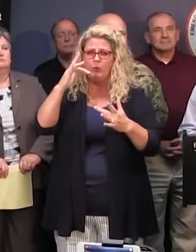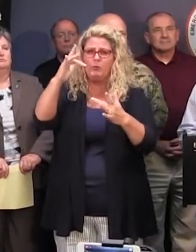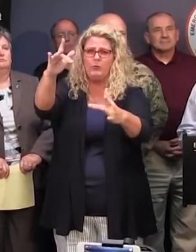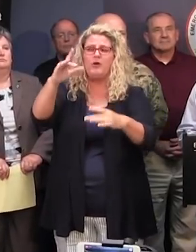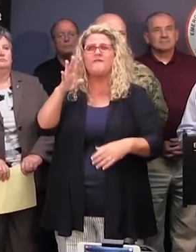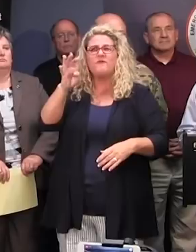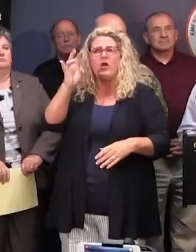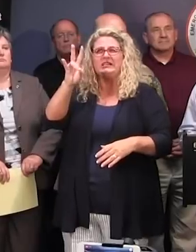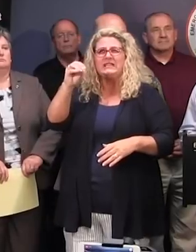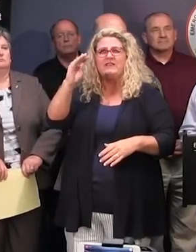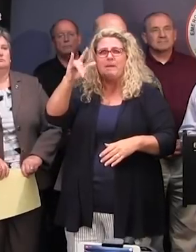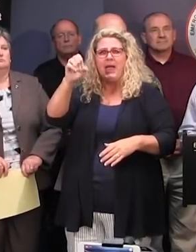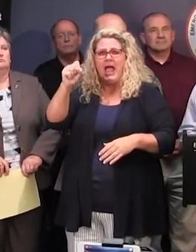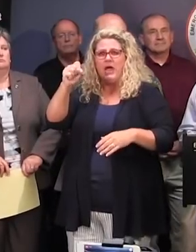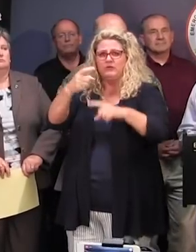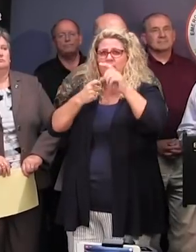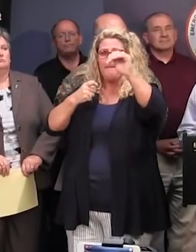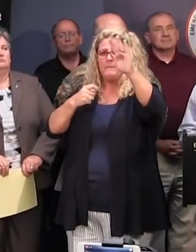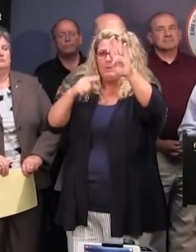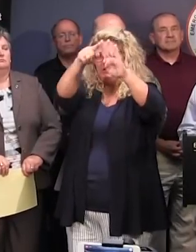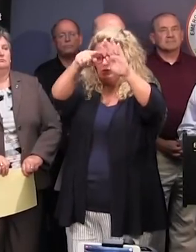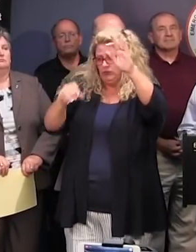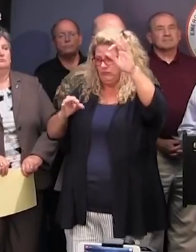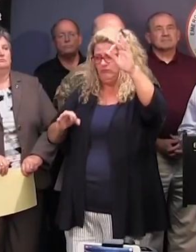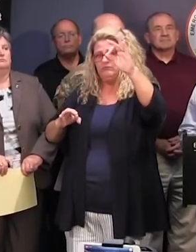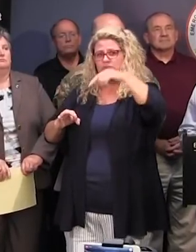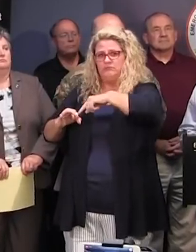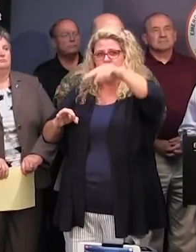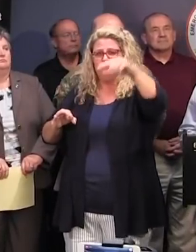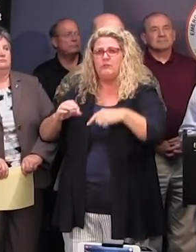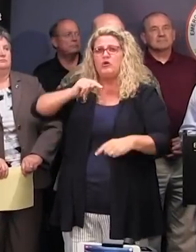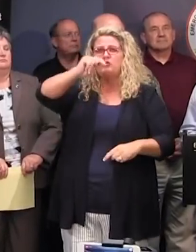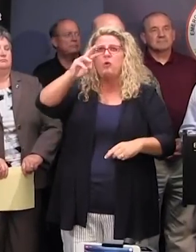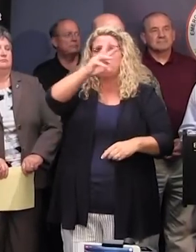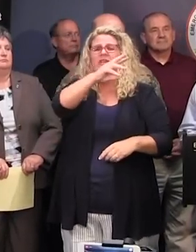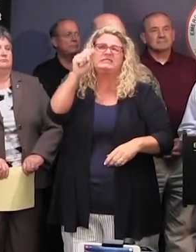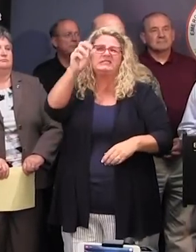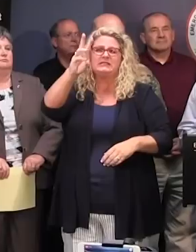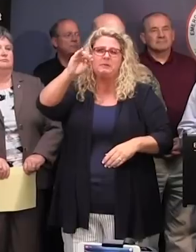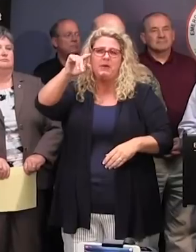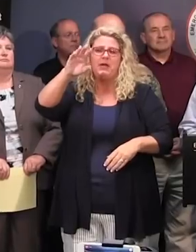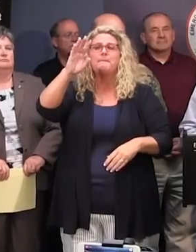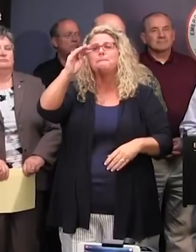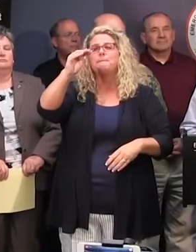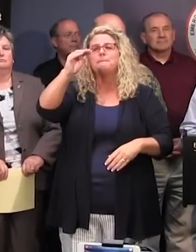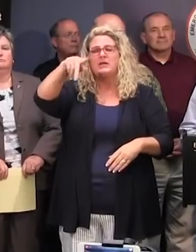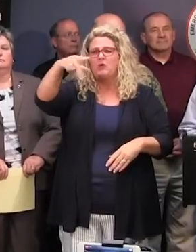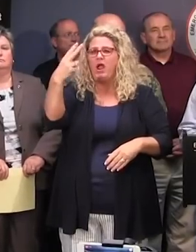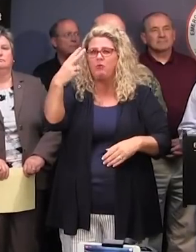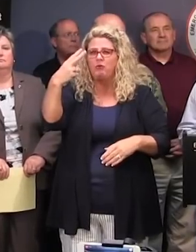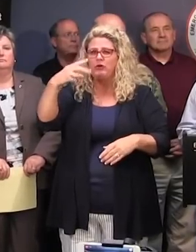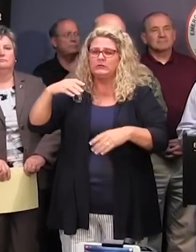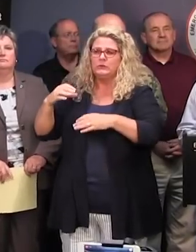470 miles east-southeast of Myrtle Beach, and it's moving west-northwest at 16 miles per hour. Florence is